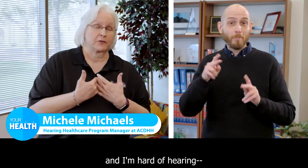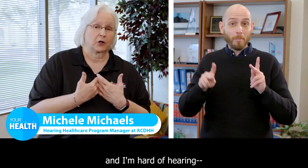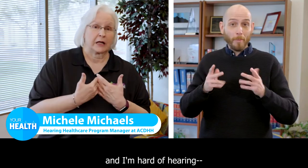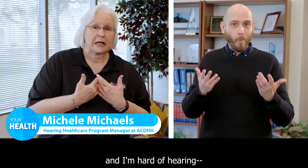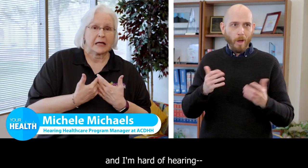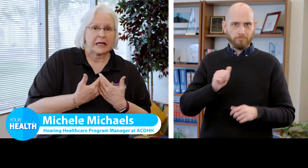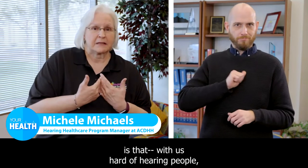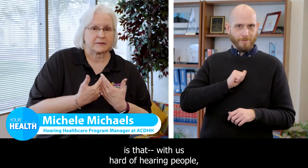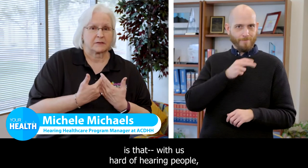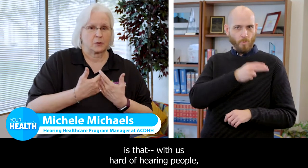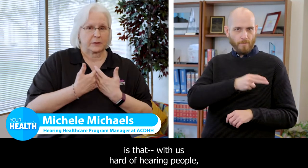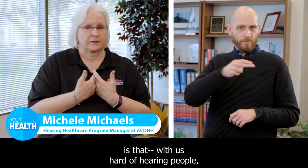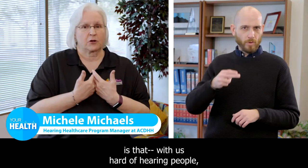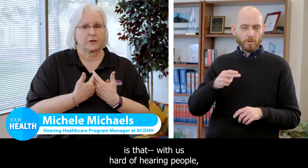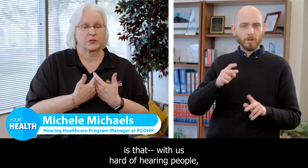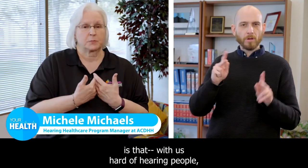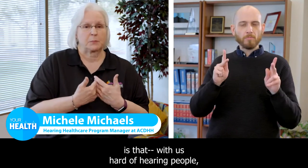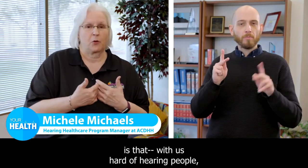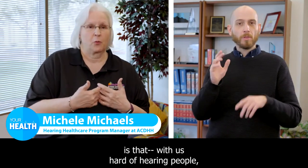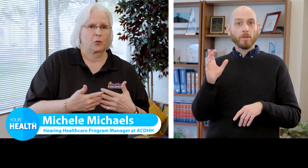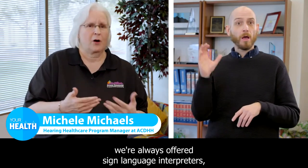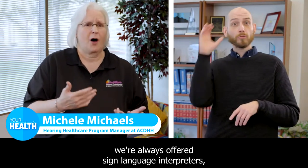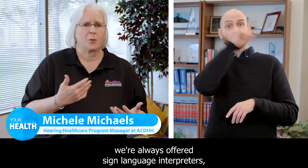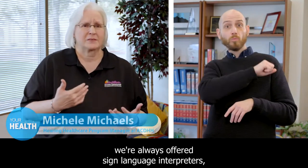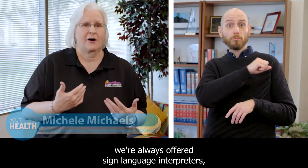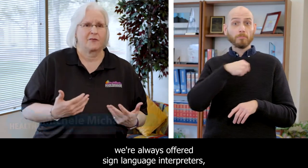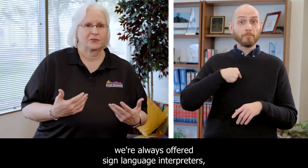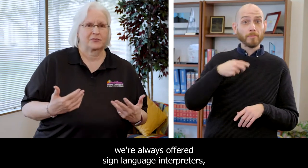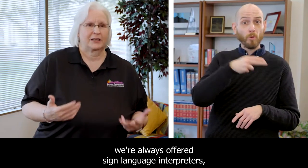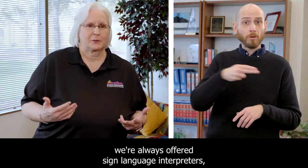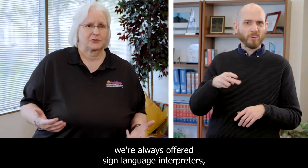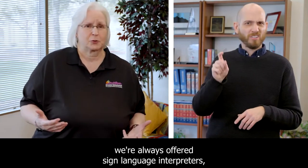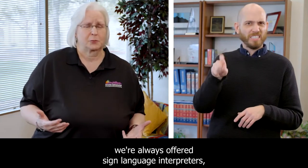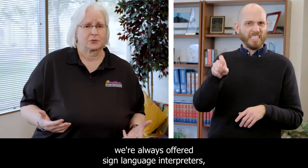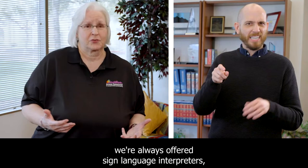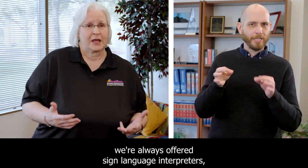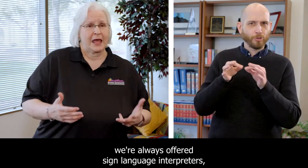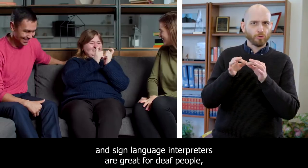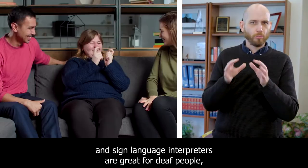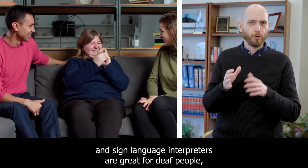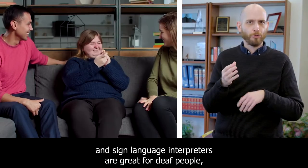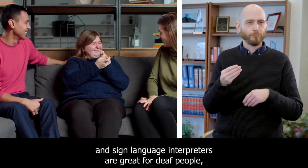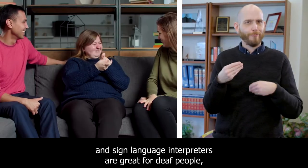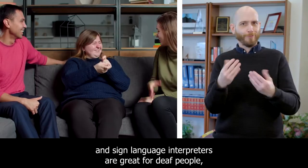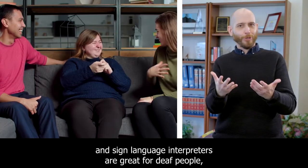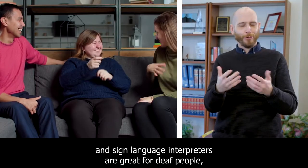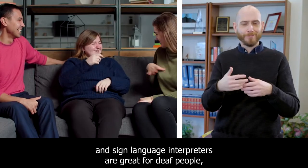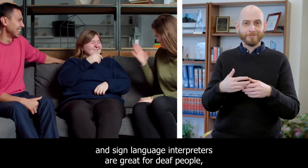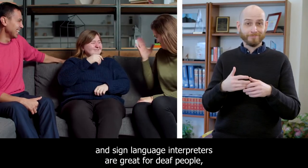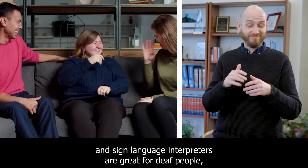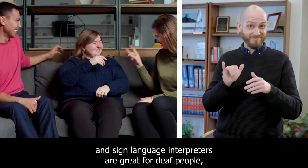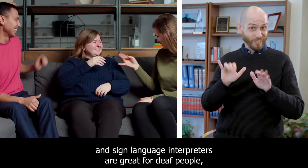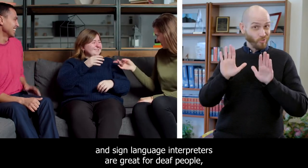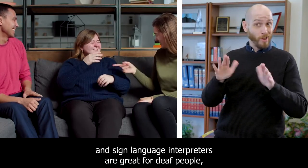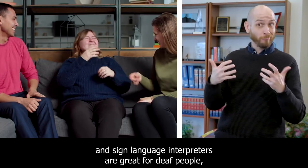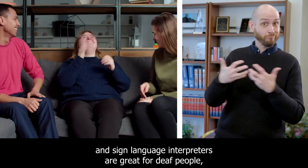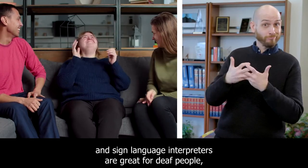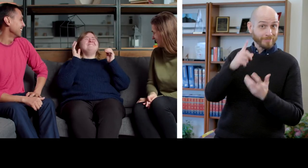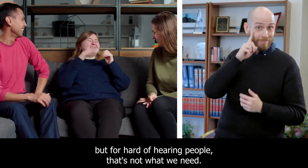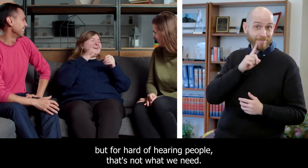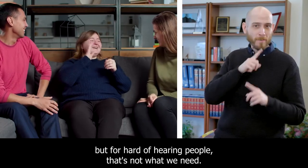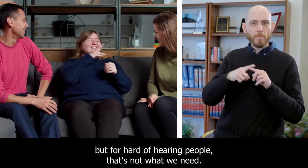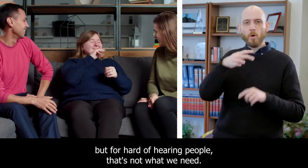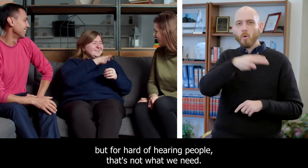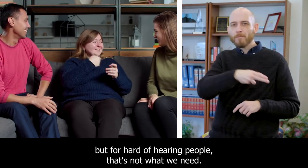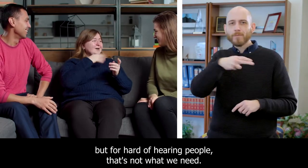and I'm hard of hearing, is that with us hard of hearing people, we're always offered sign language interpreters. And sign language interpreters are great for deaf people,